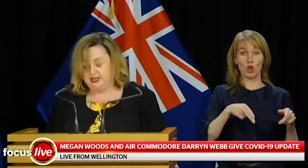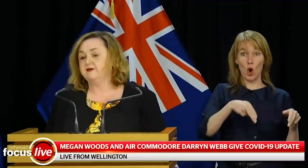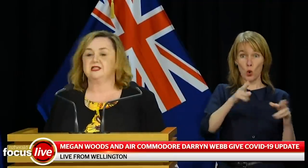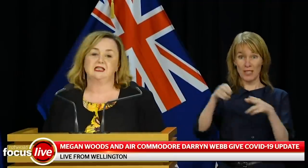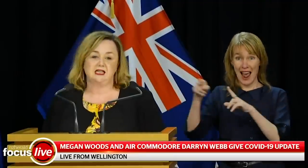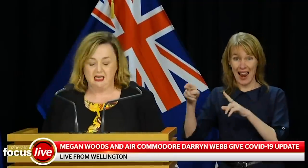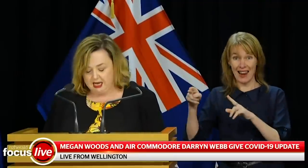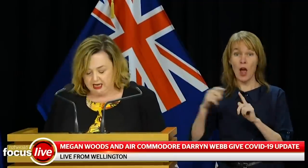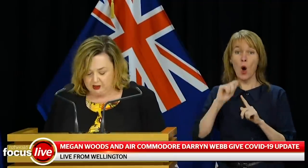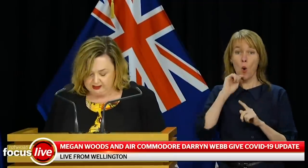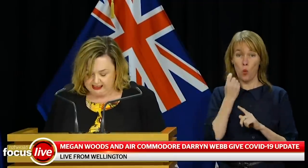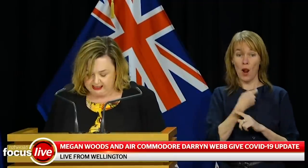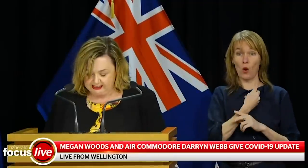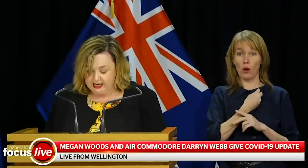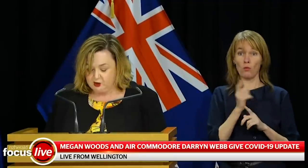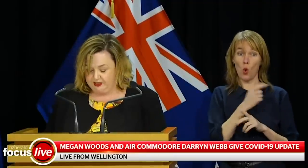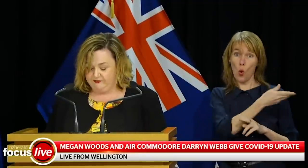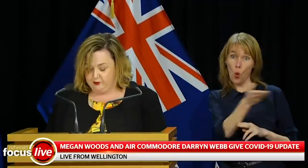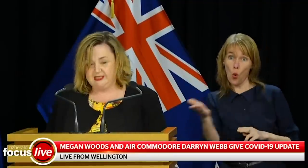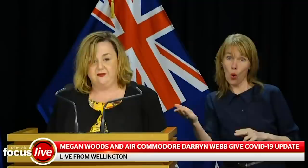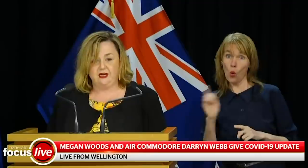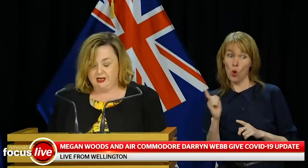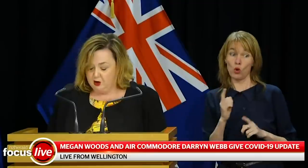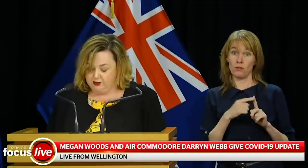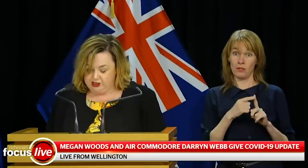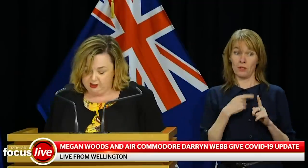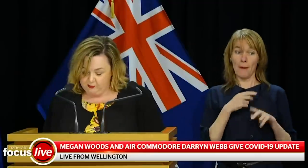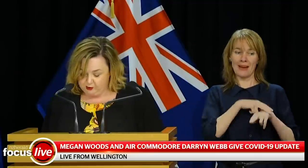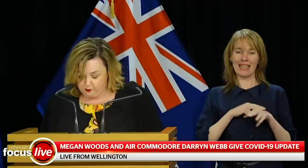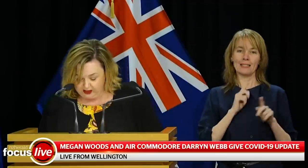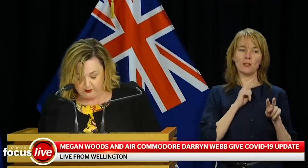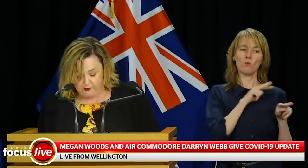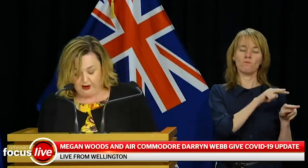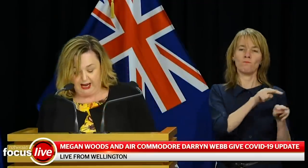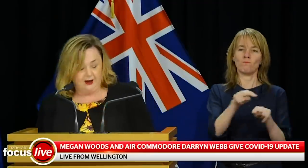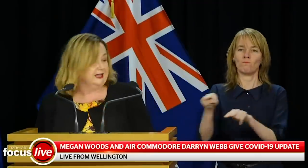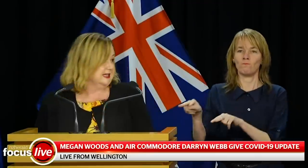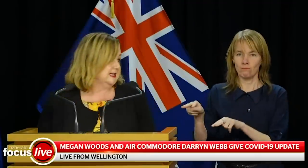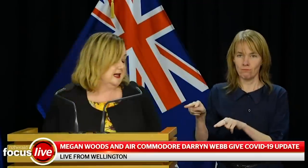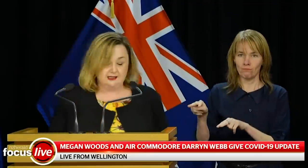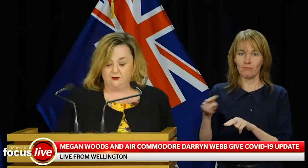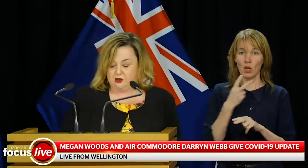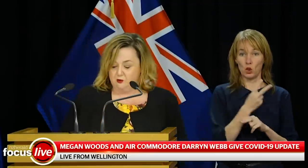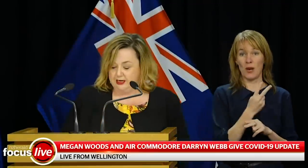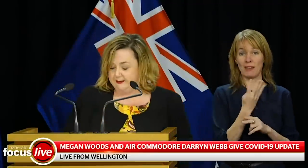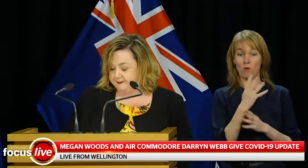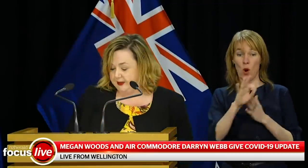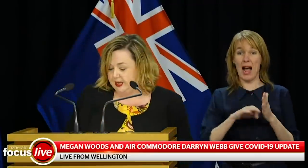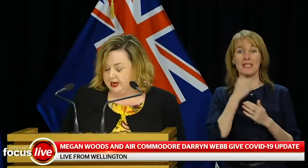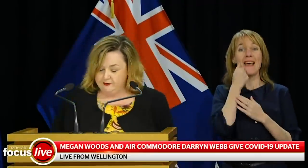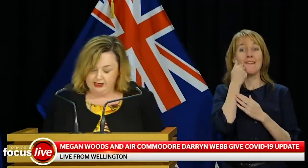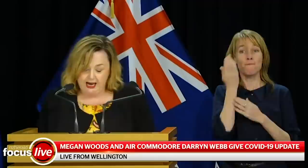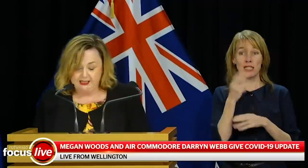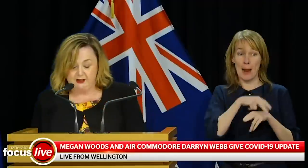and quarantine facility in New Zealand 24-7, which Air Commodore Webb will outline the details of shortly.